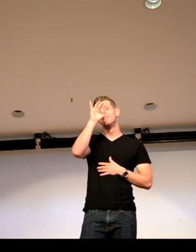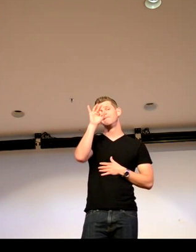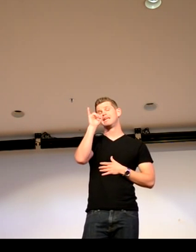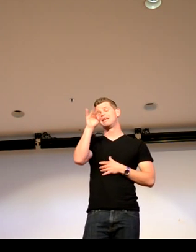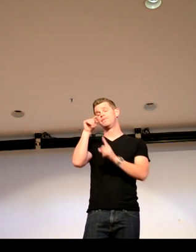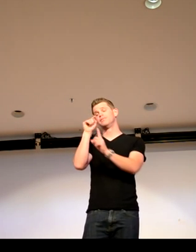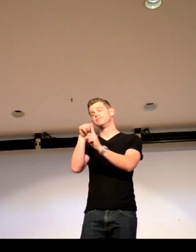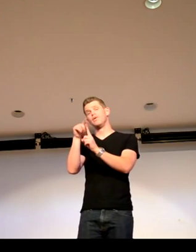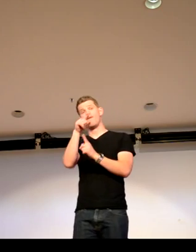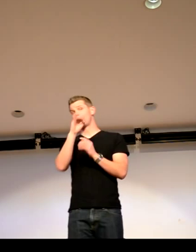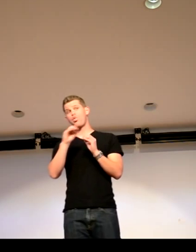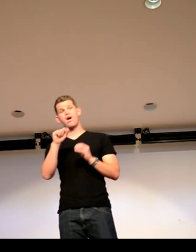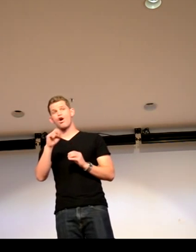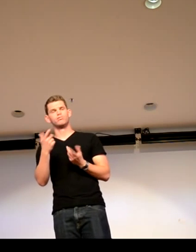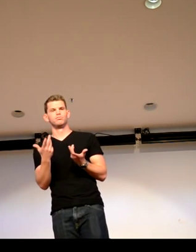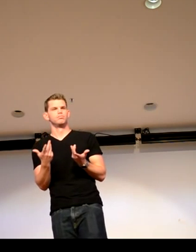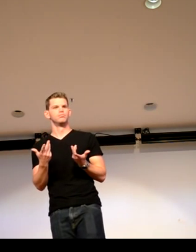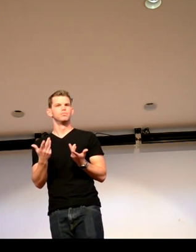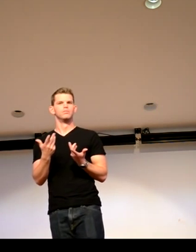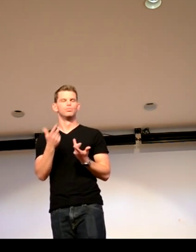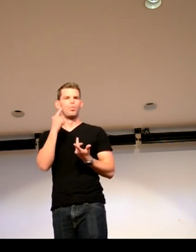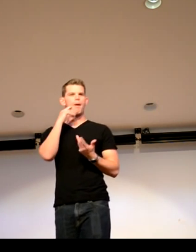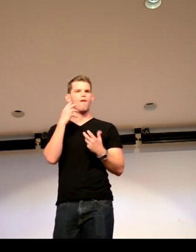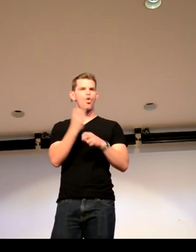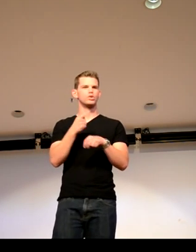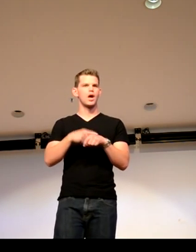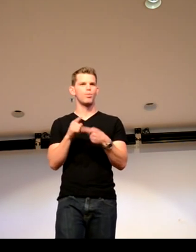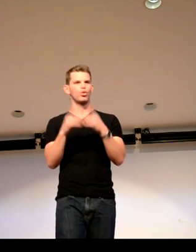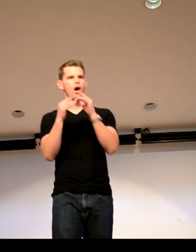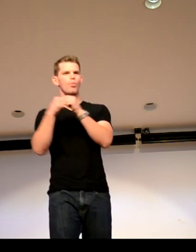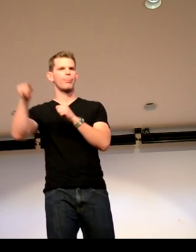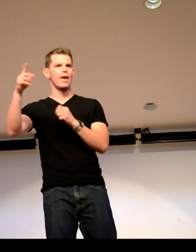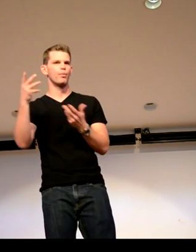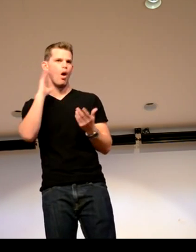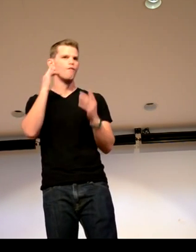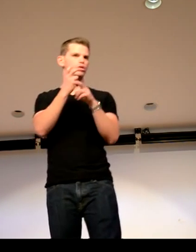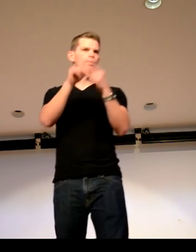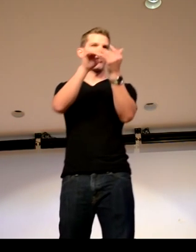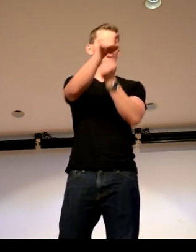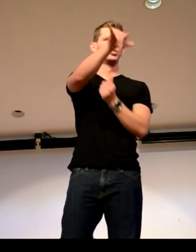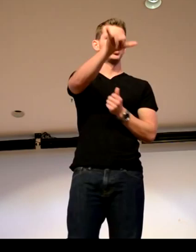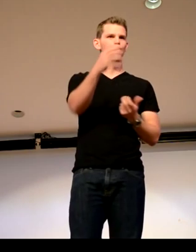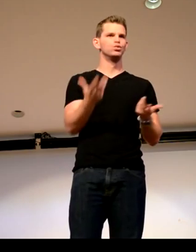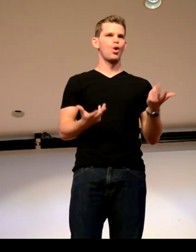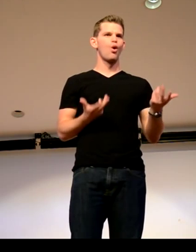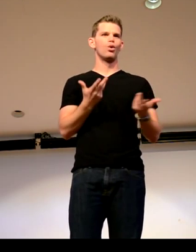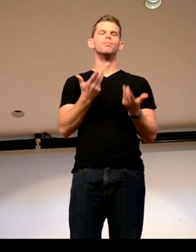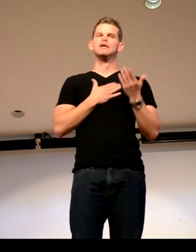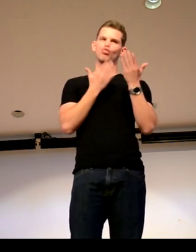And if you don't have an agent, you're going to have a hard time connecting with the opportunities out there.